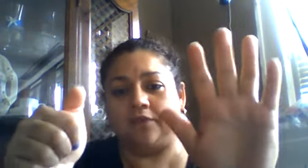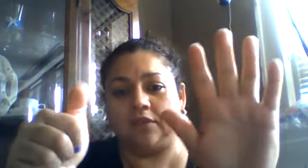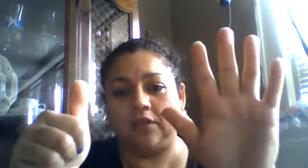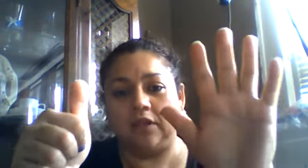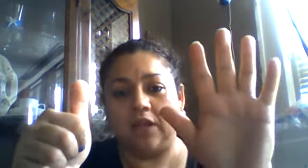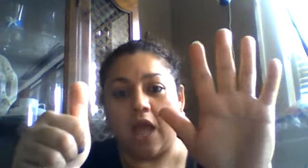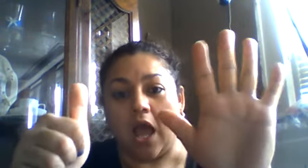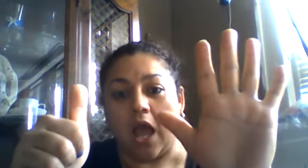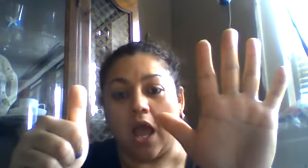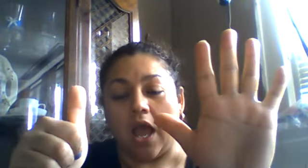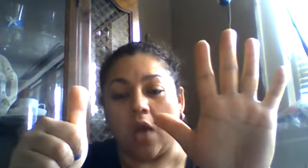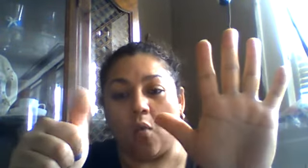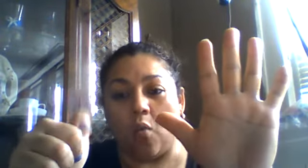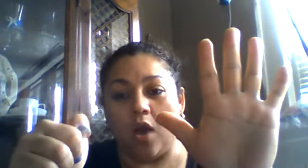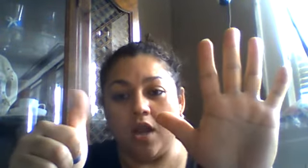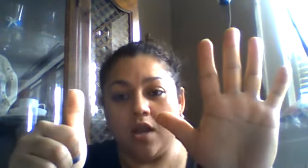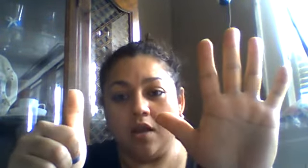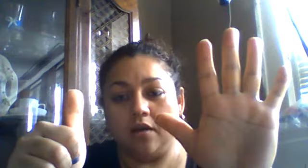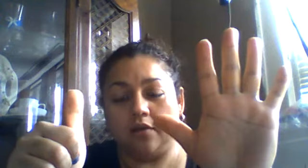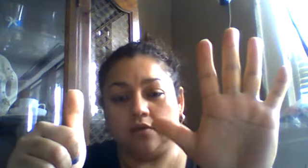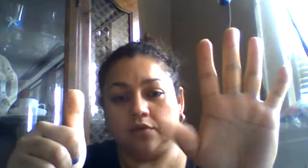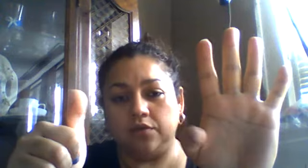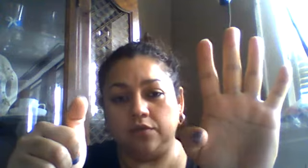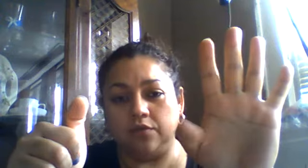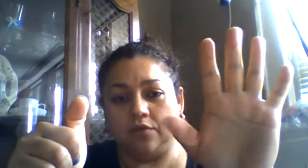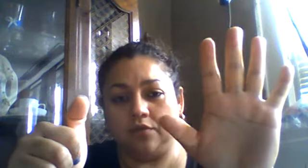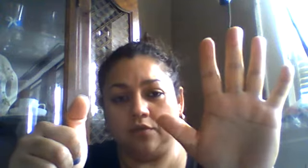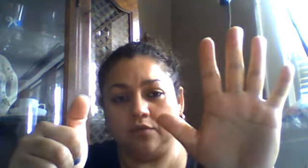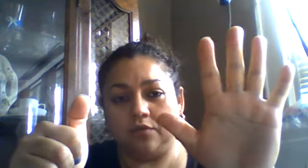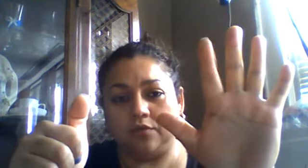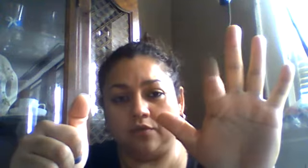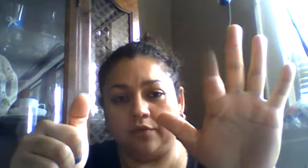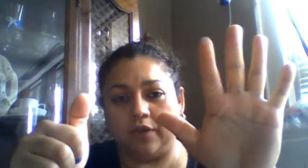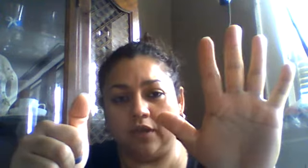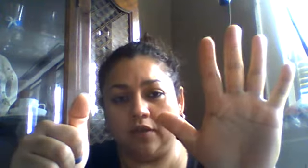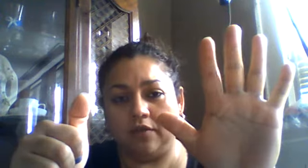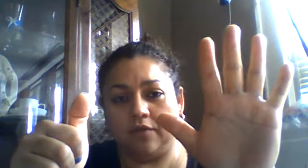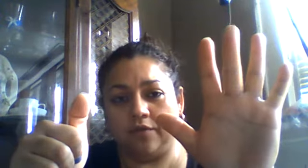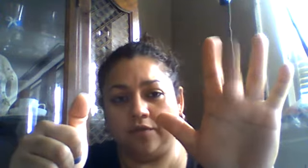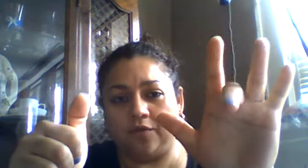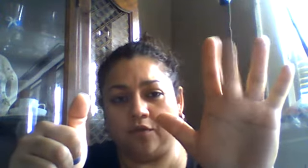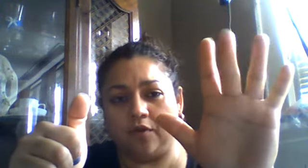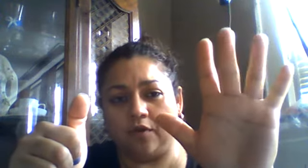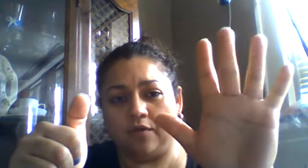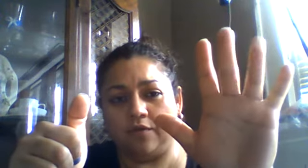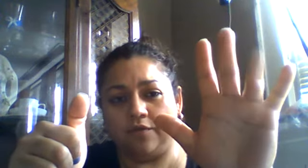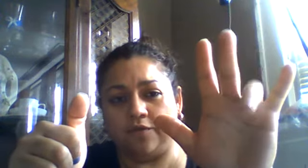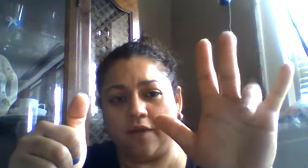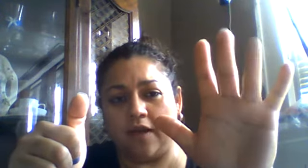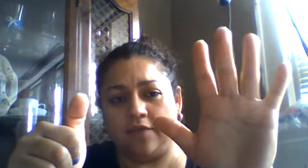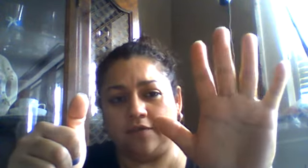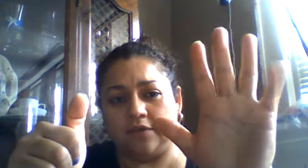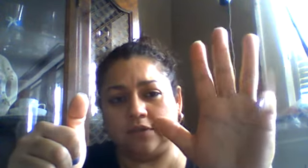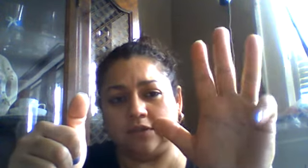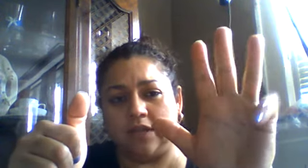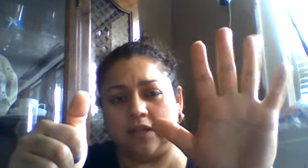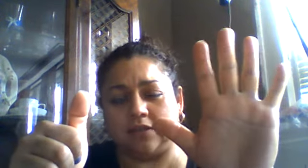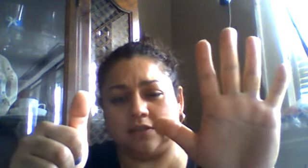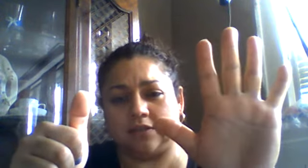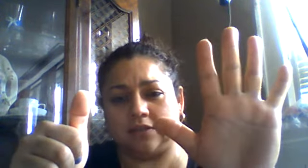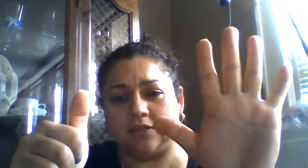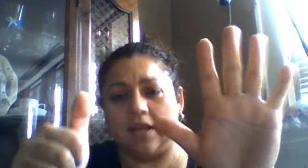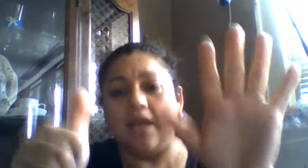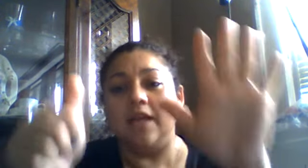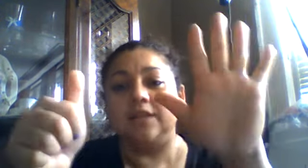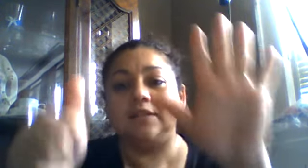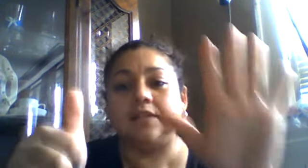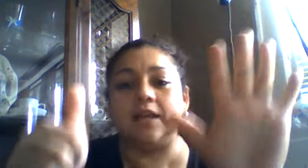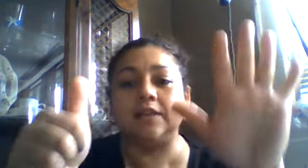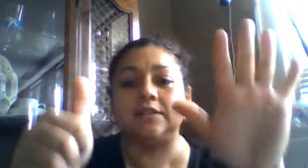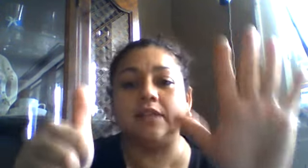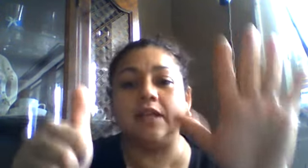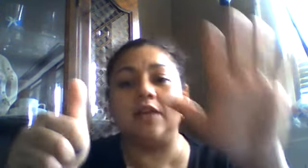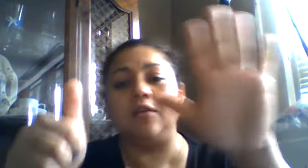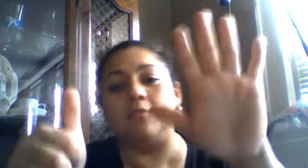one two three four five six six little